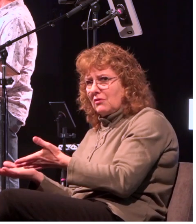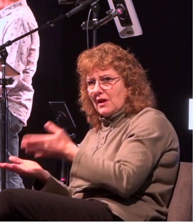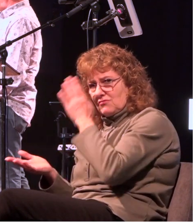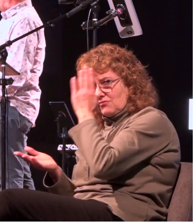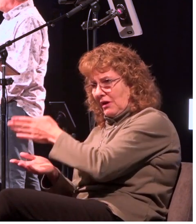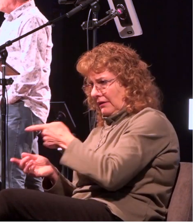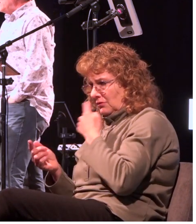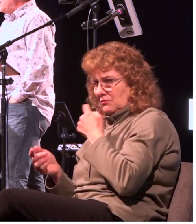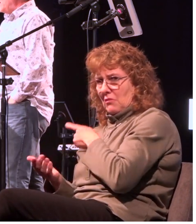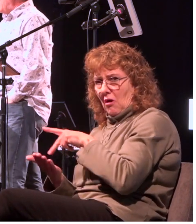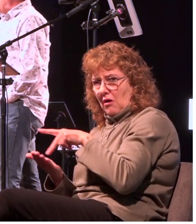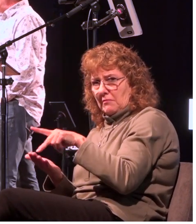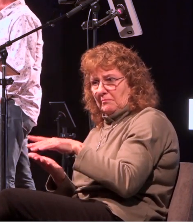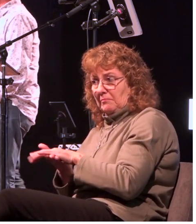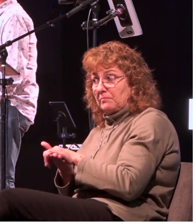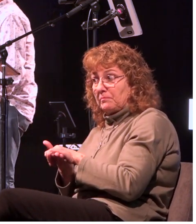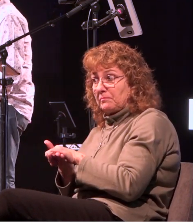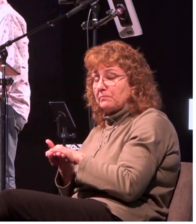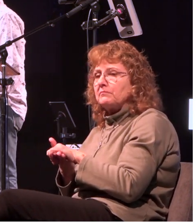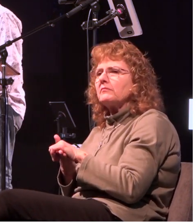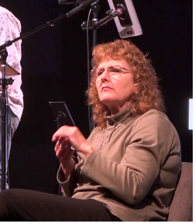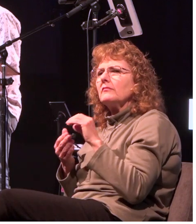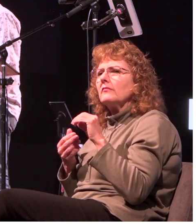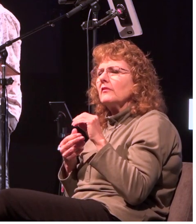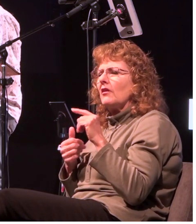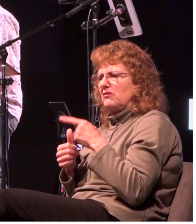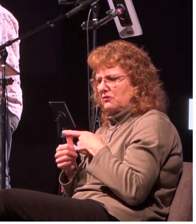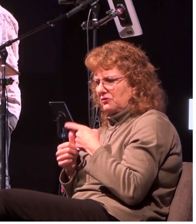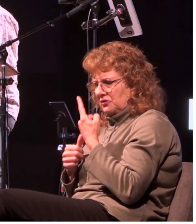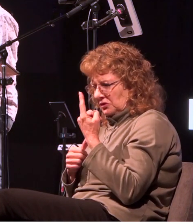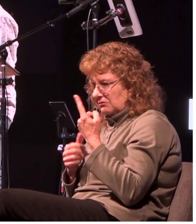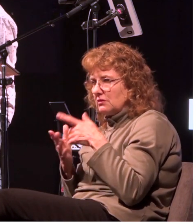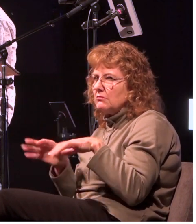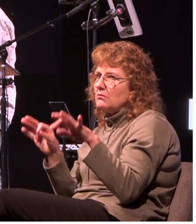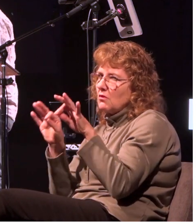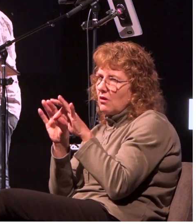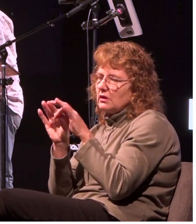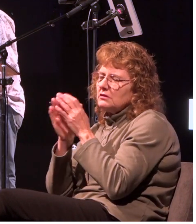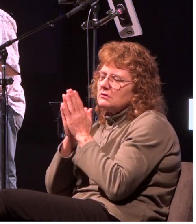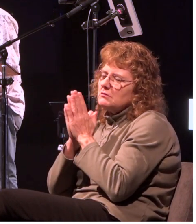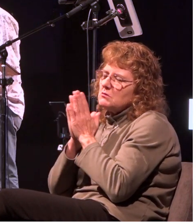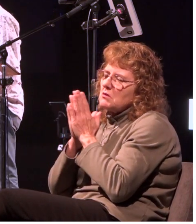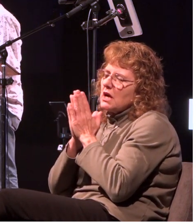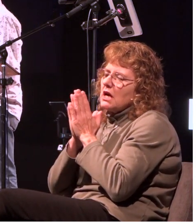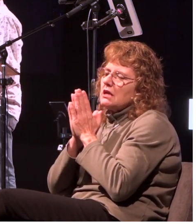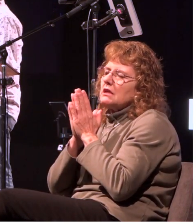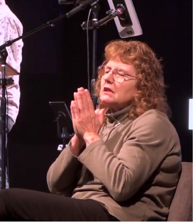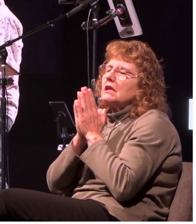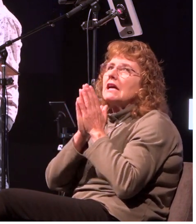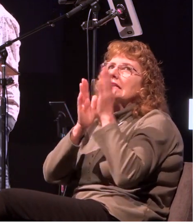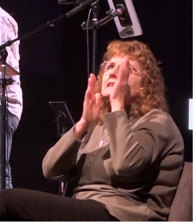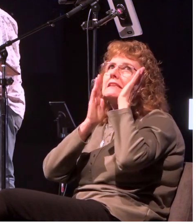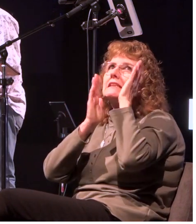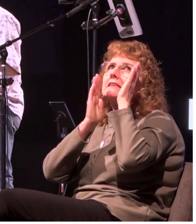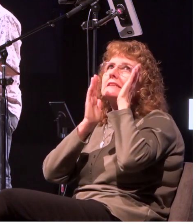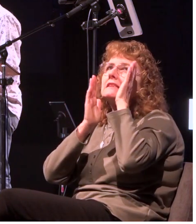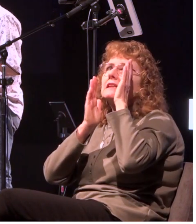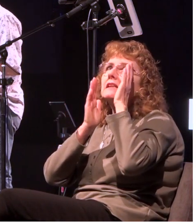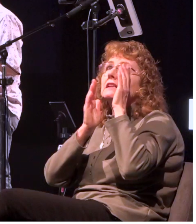this point uh number one you know the importance of prayer and listening to god especially in the storms